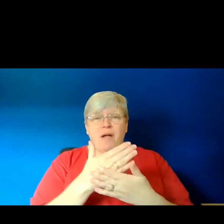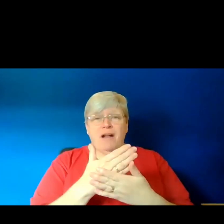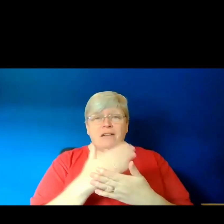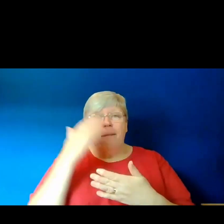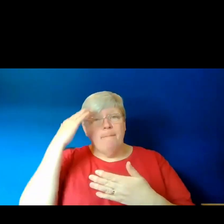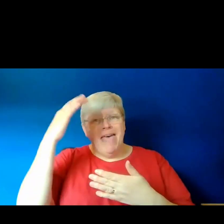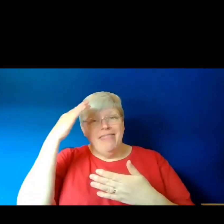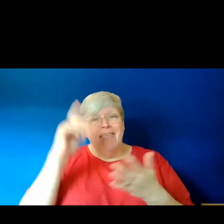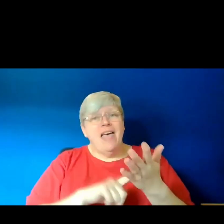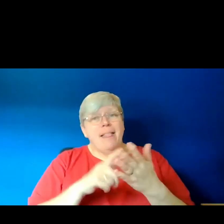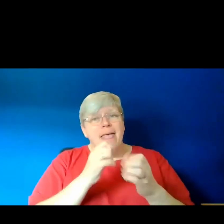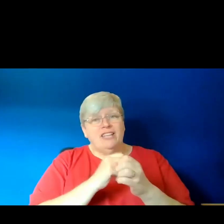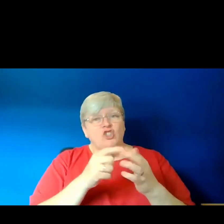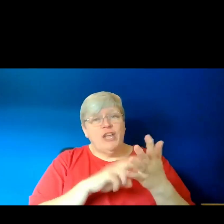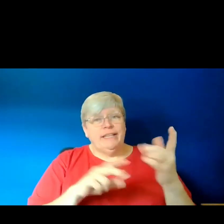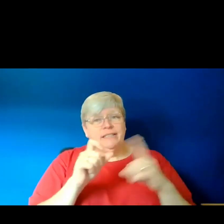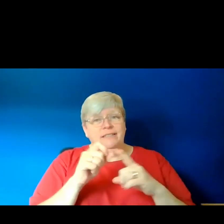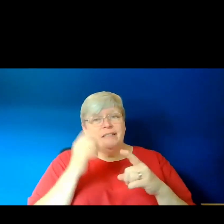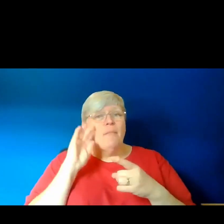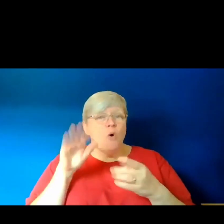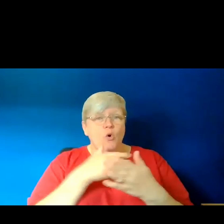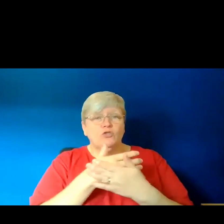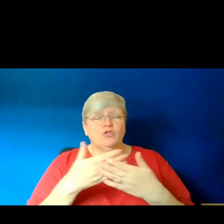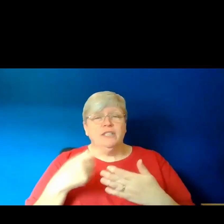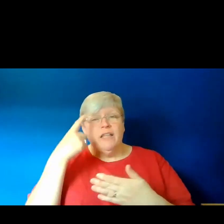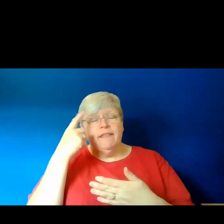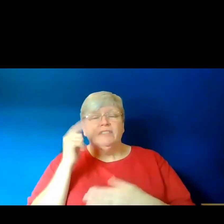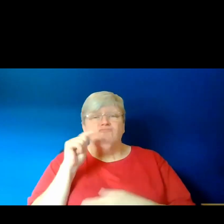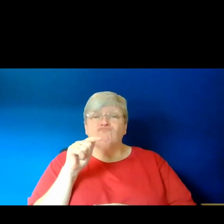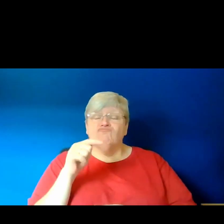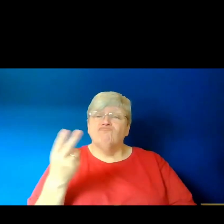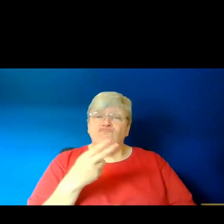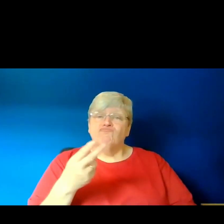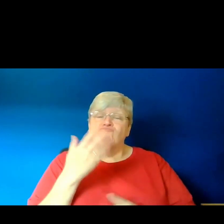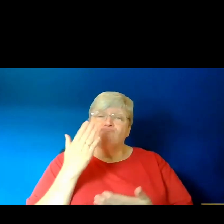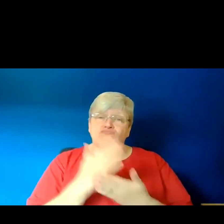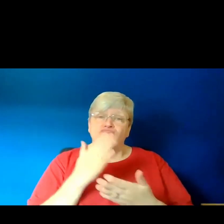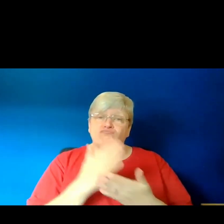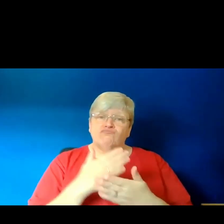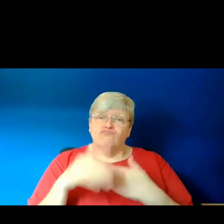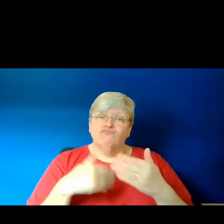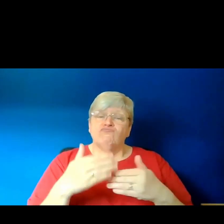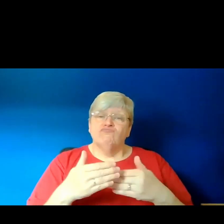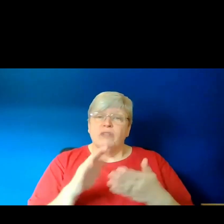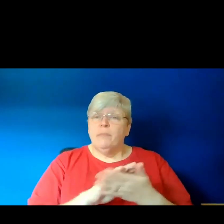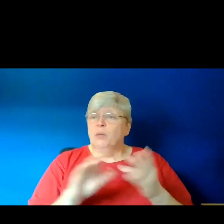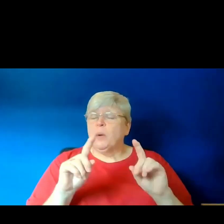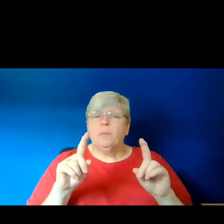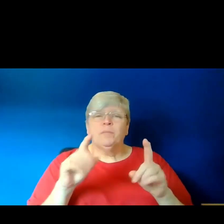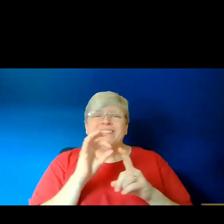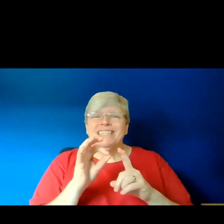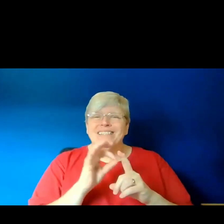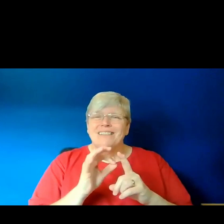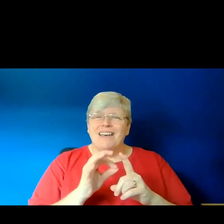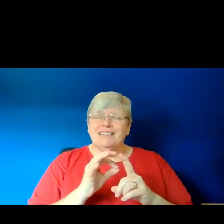poetry. So I think that myth and legends are very provisional. And what I mean by that is that the details